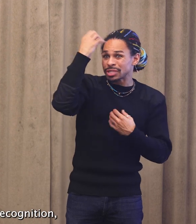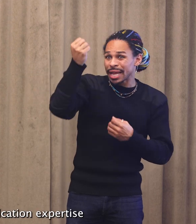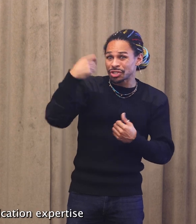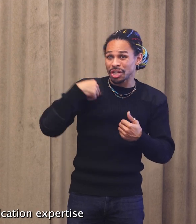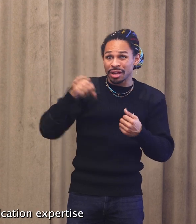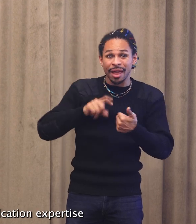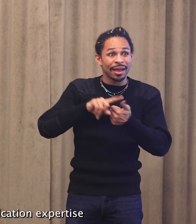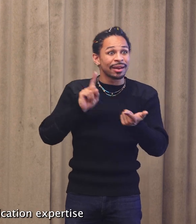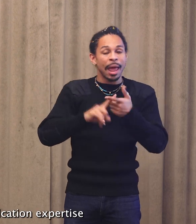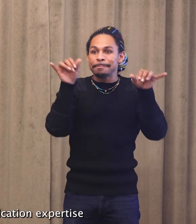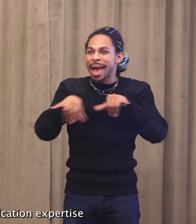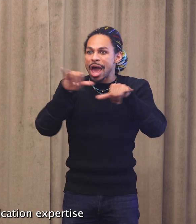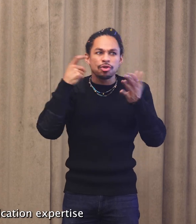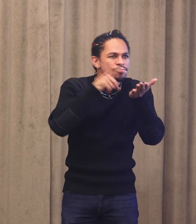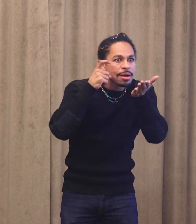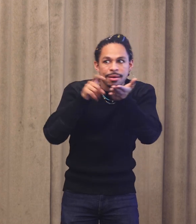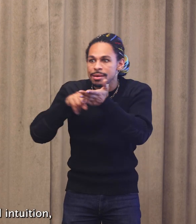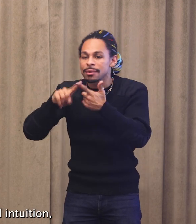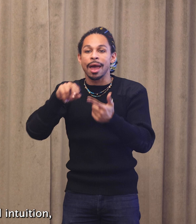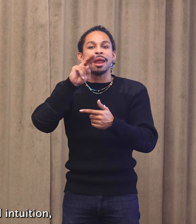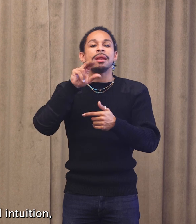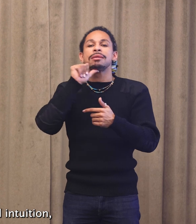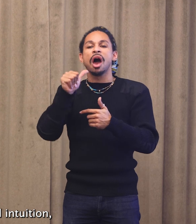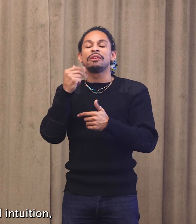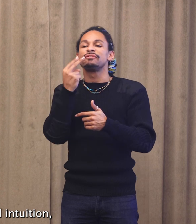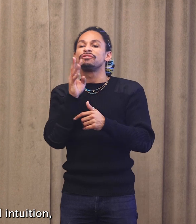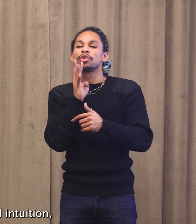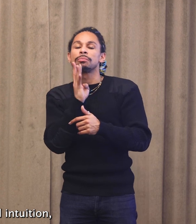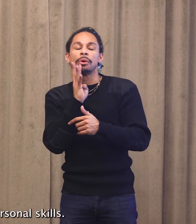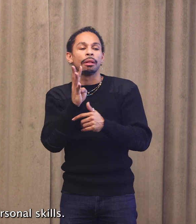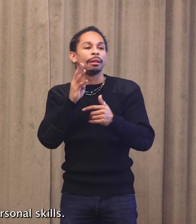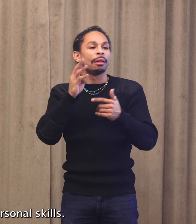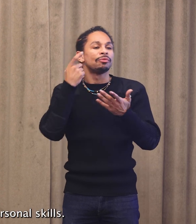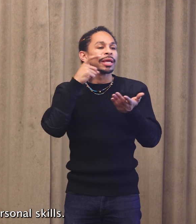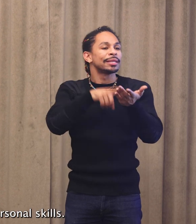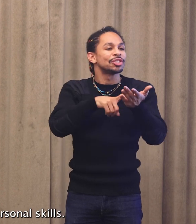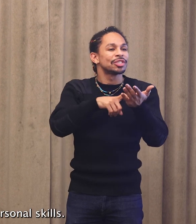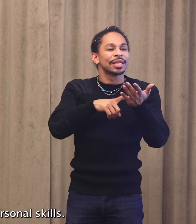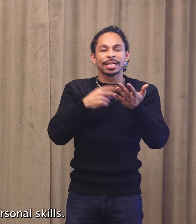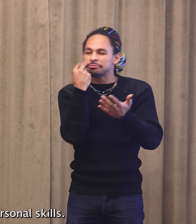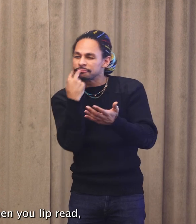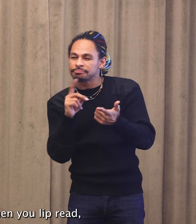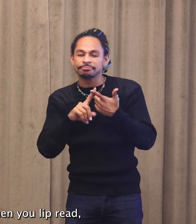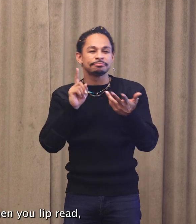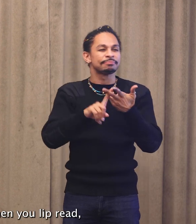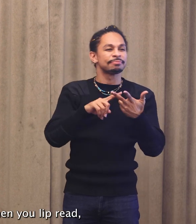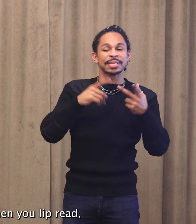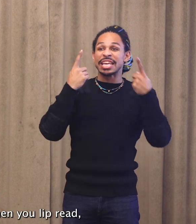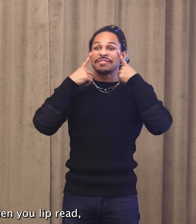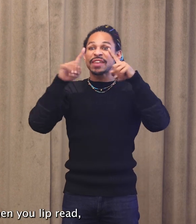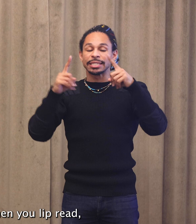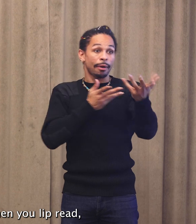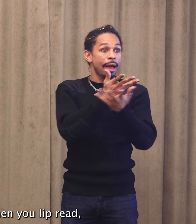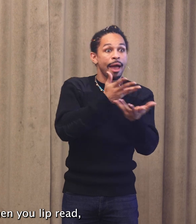nonverbal communication expertise, enhanced intuition, effective interpersonal skills. Because pro